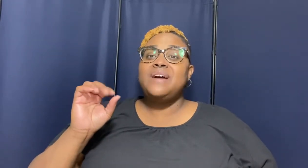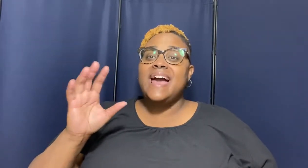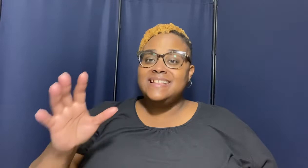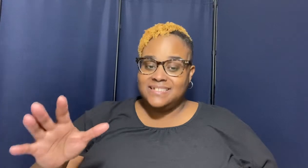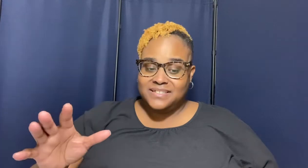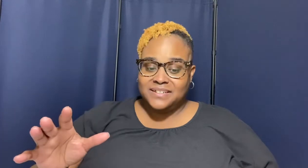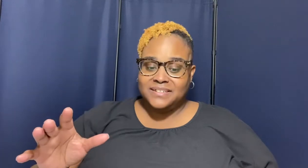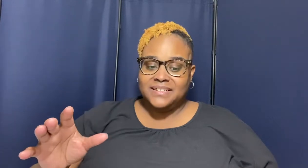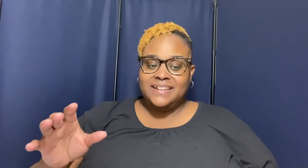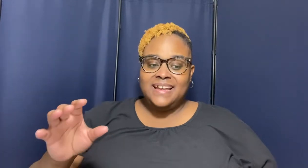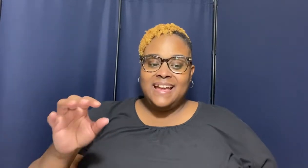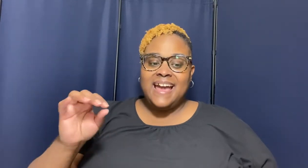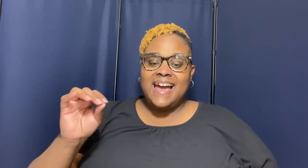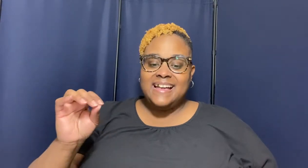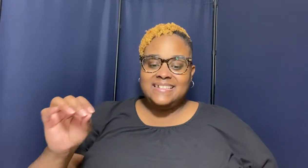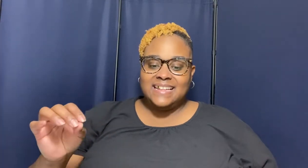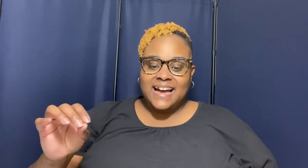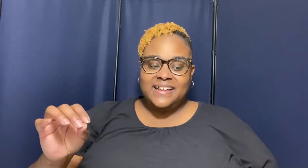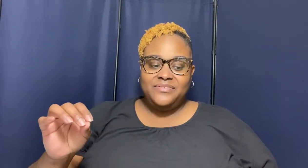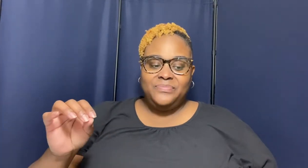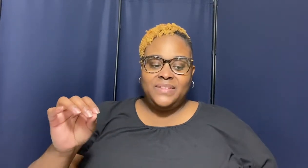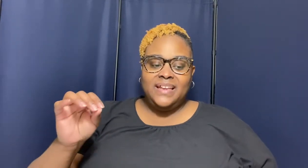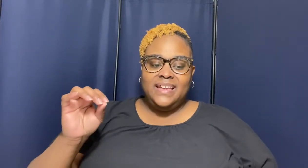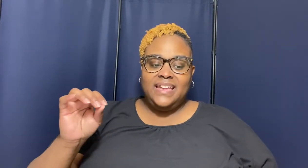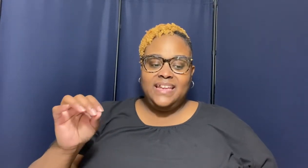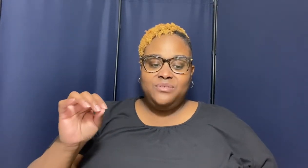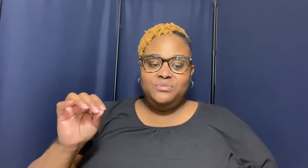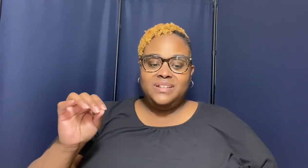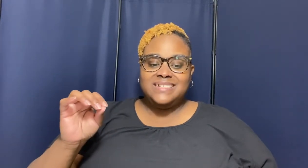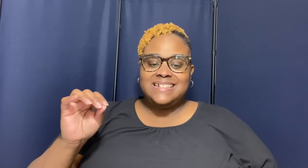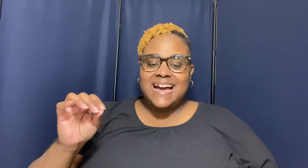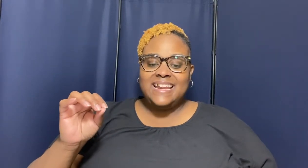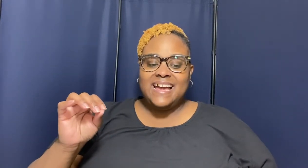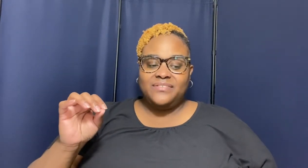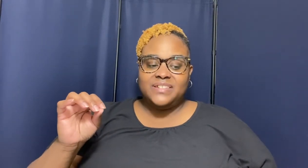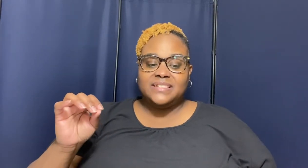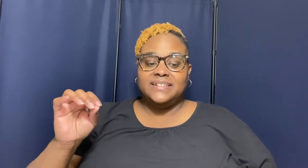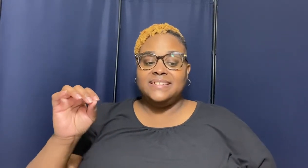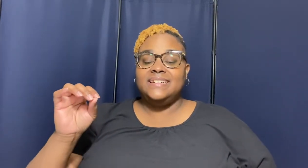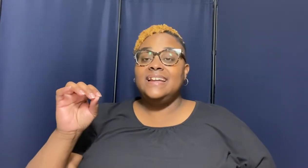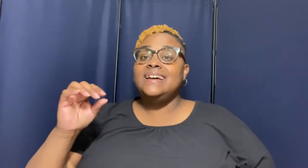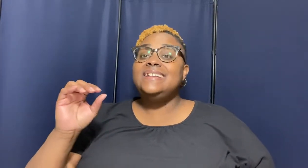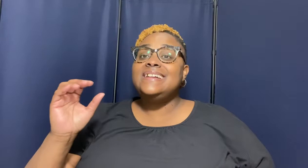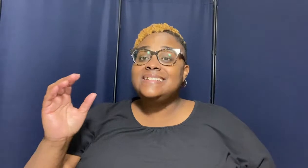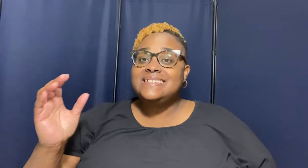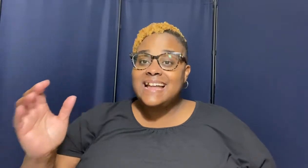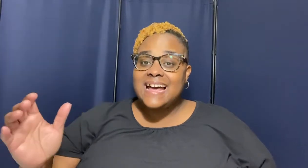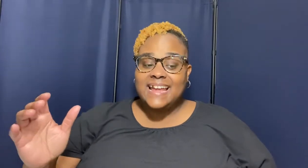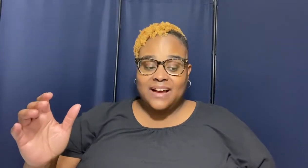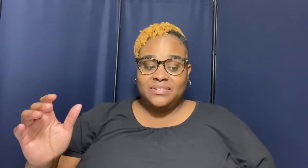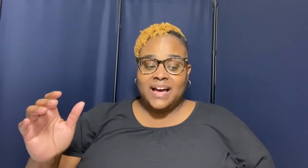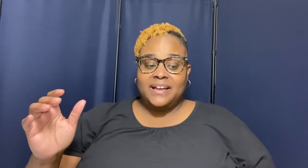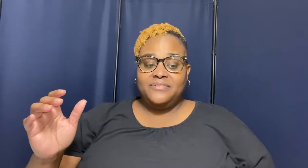has the son has life he who does not have the son does not have life